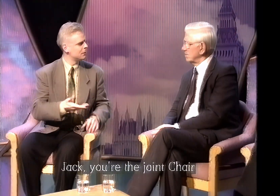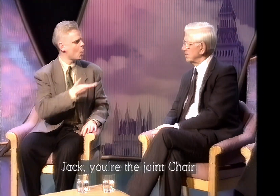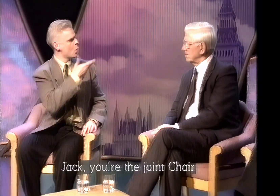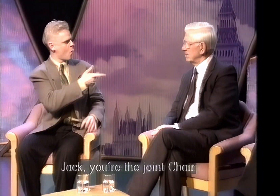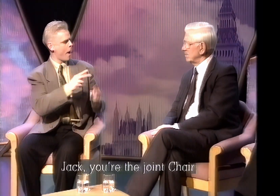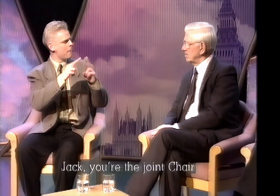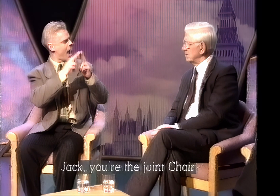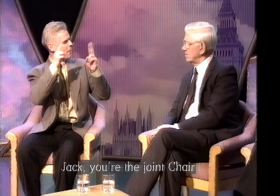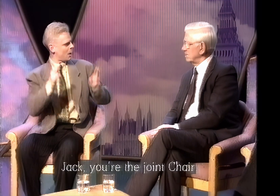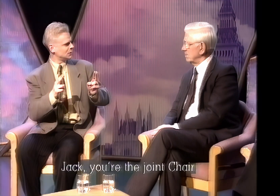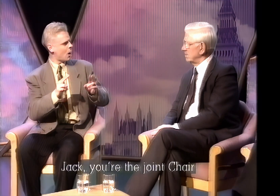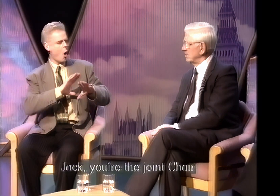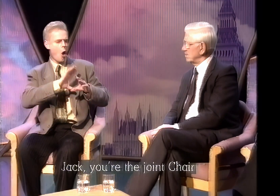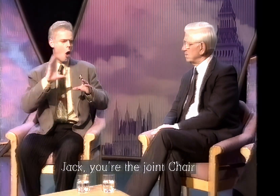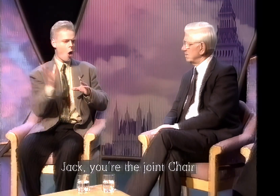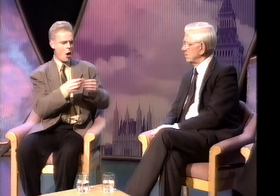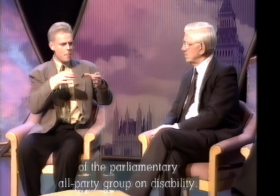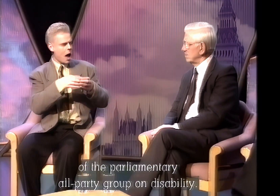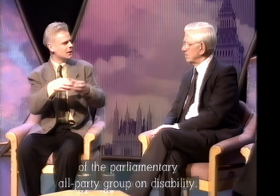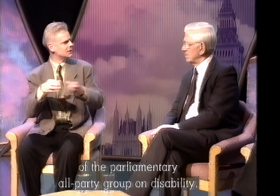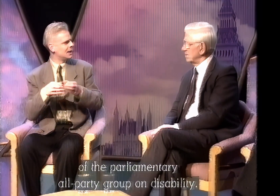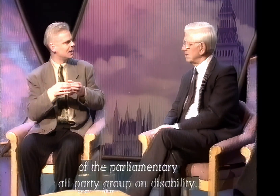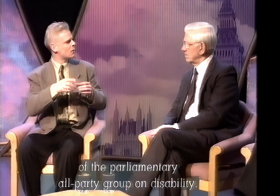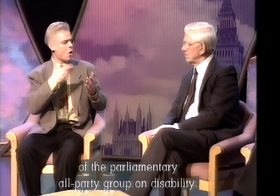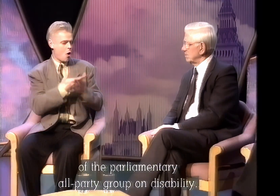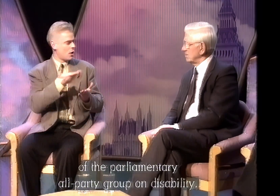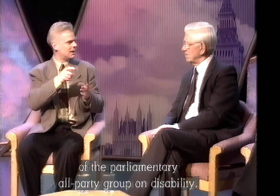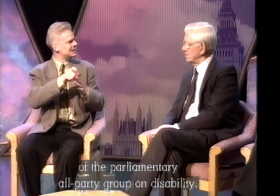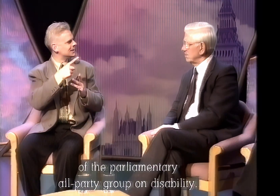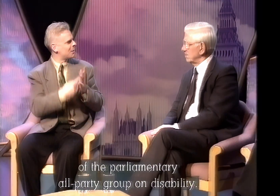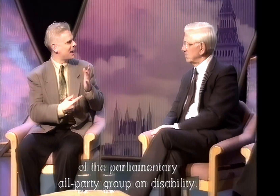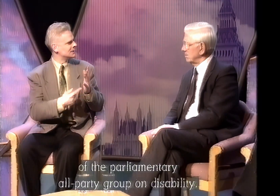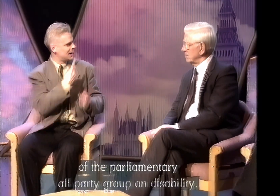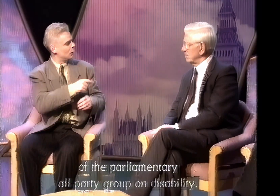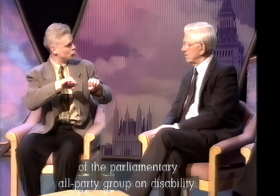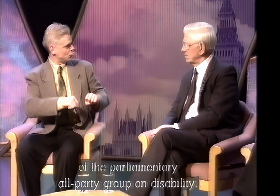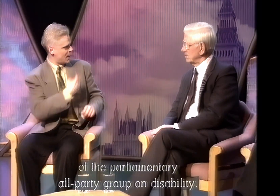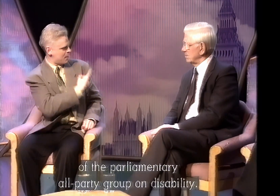Now Jack. You're the joint chair of the parliamentary all party group on disability.